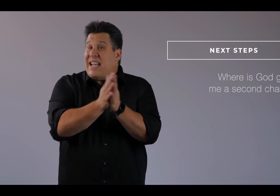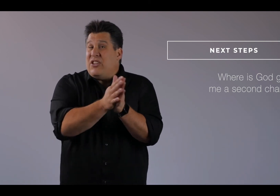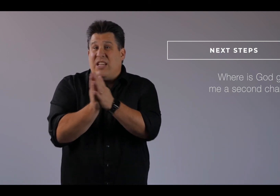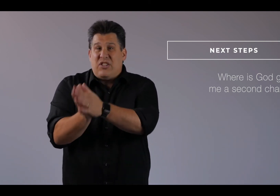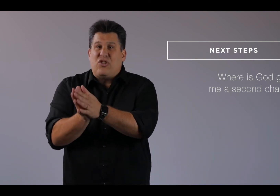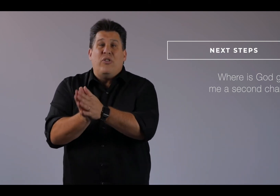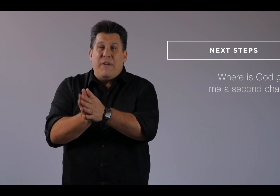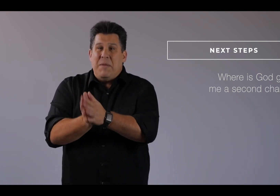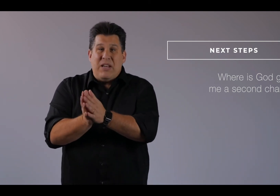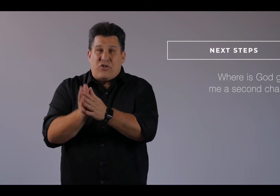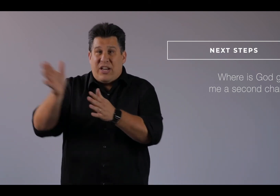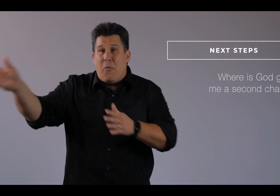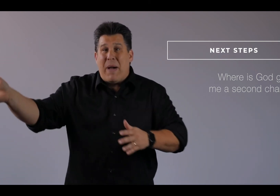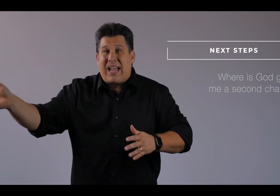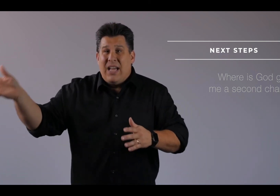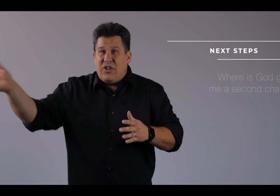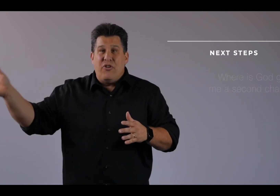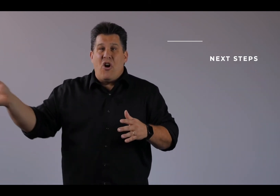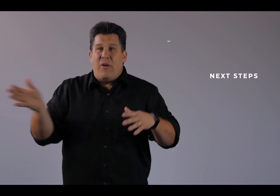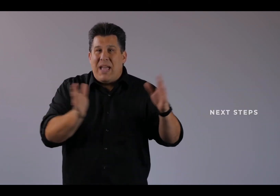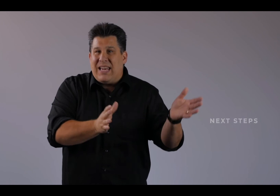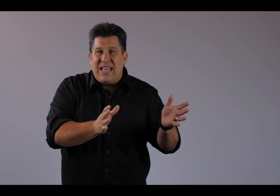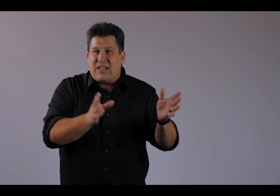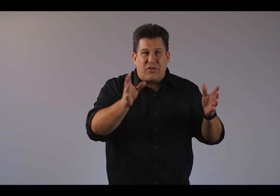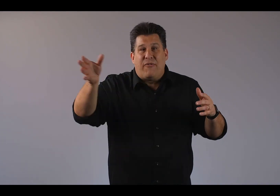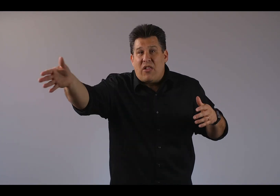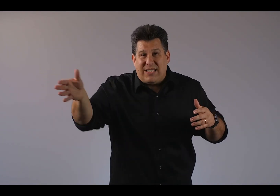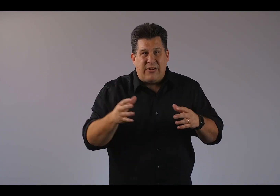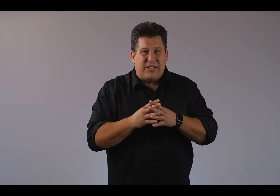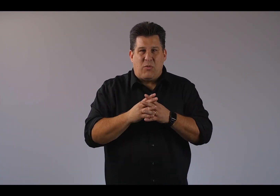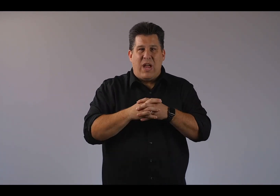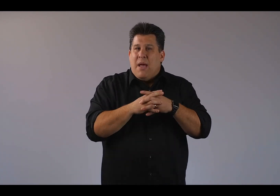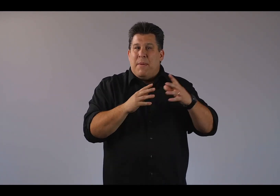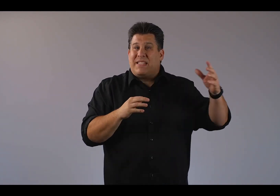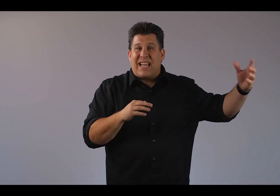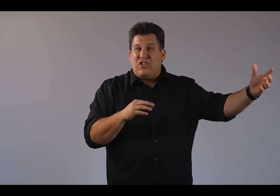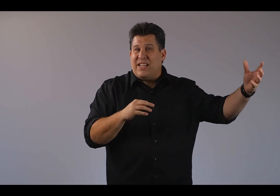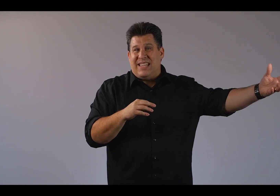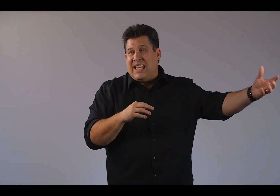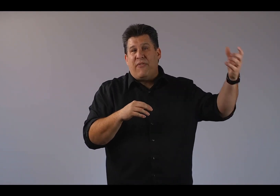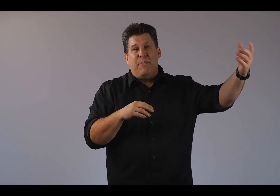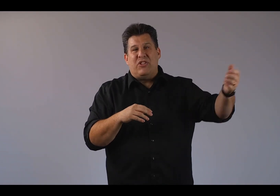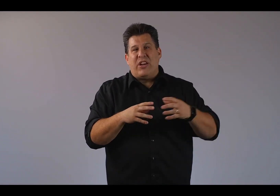second chance to serve him in ministry, to go back to your know and make it a yes or to volunteer in some way. Maybe a second chance to give and be generous.